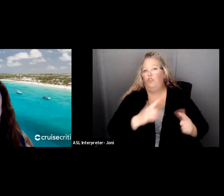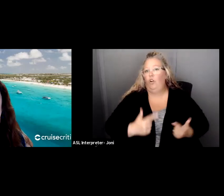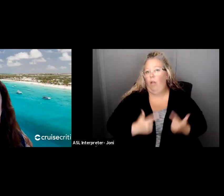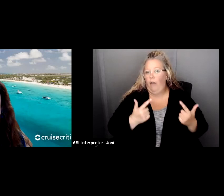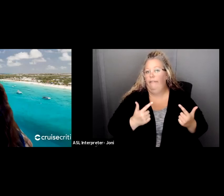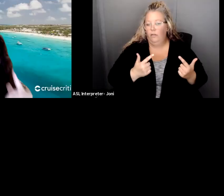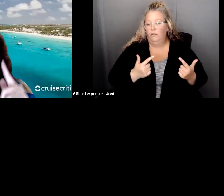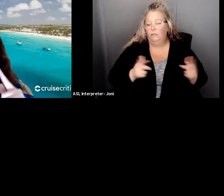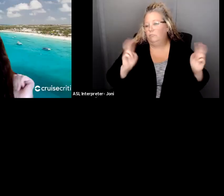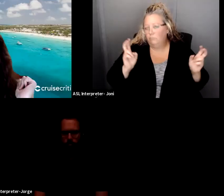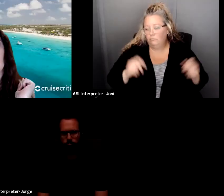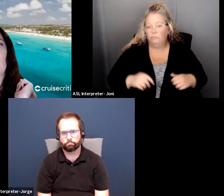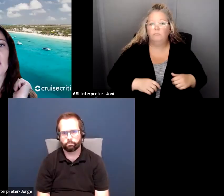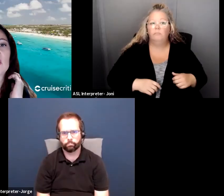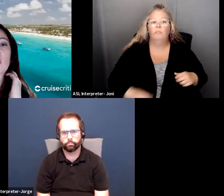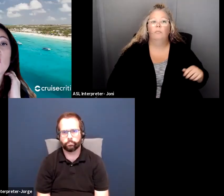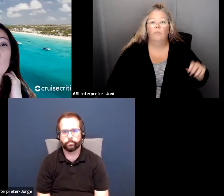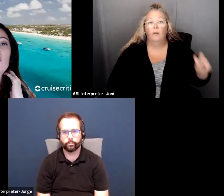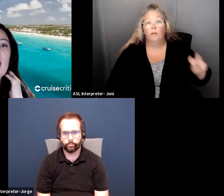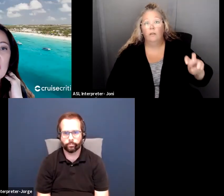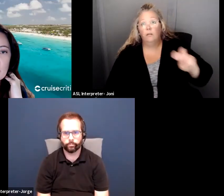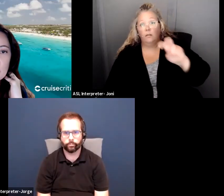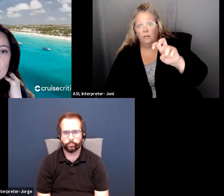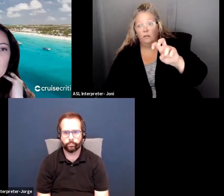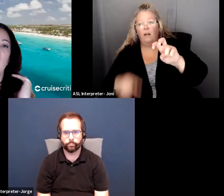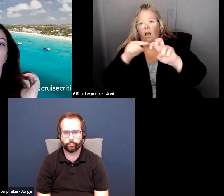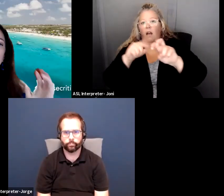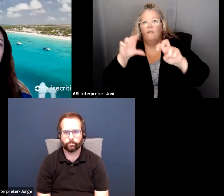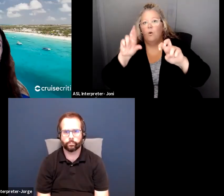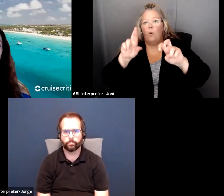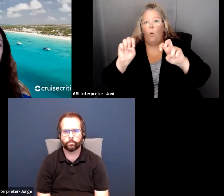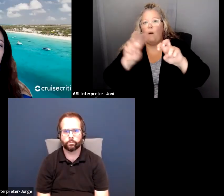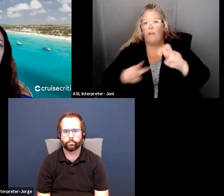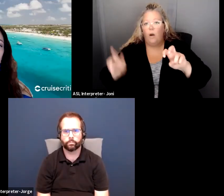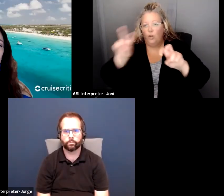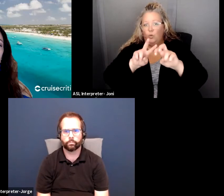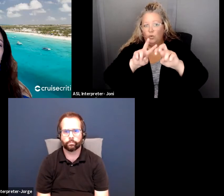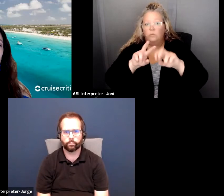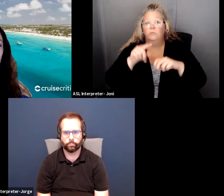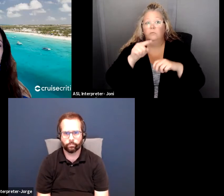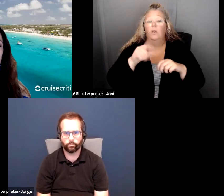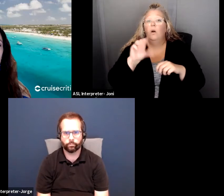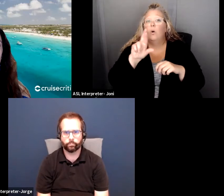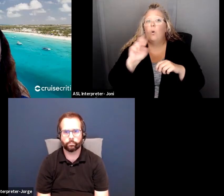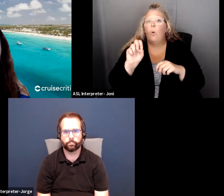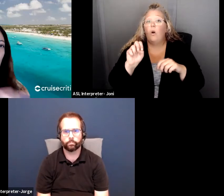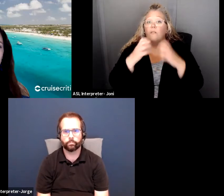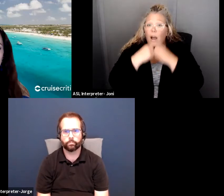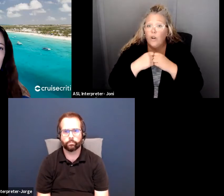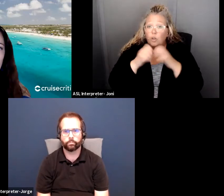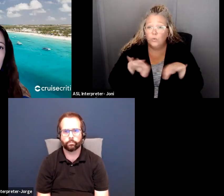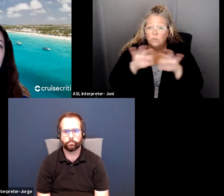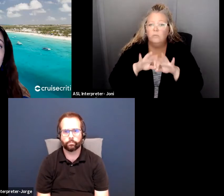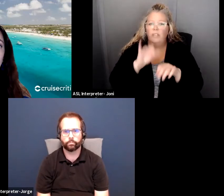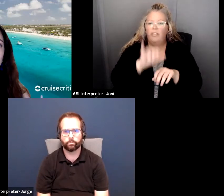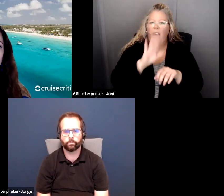Then we're going to go up that zigzag line, and there are core values. Those core values are going to lay the foundation for all the